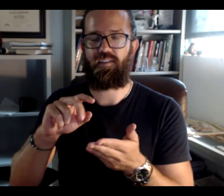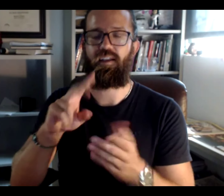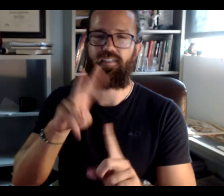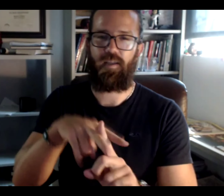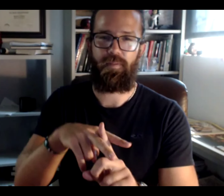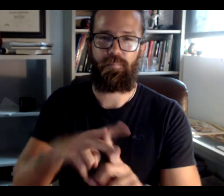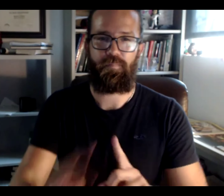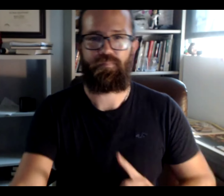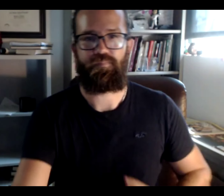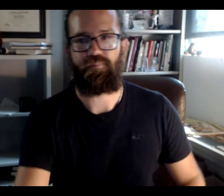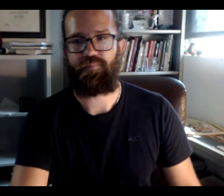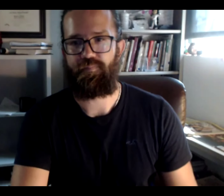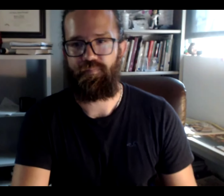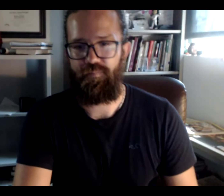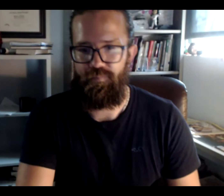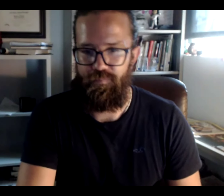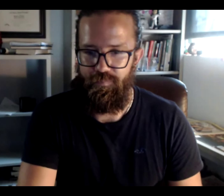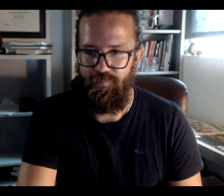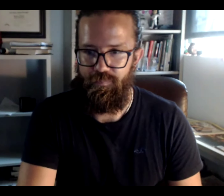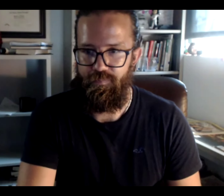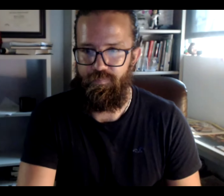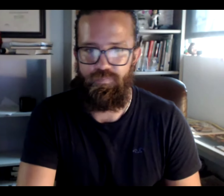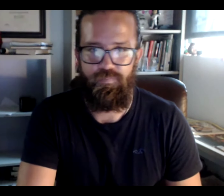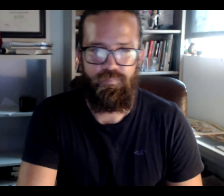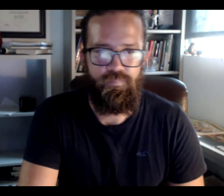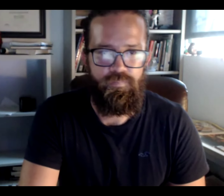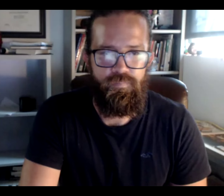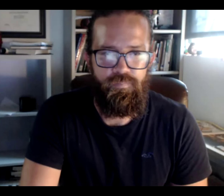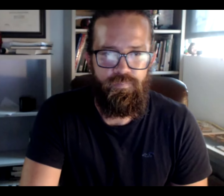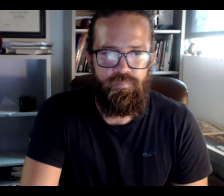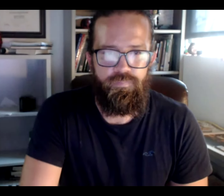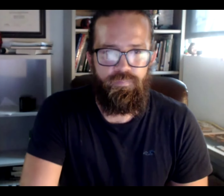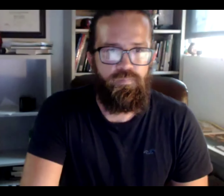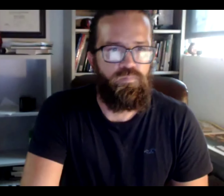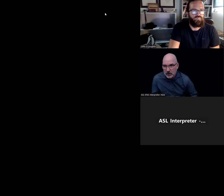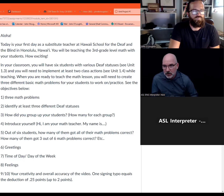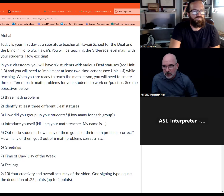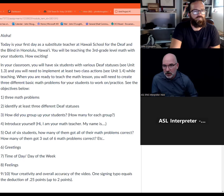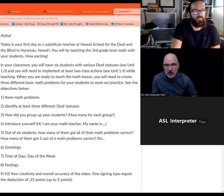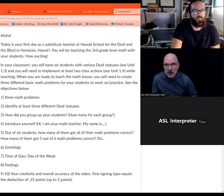Now there's another thing here, another assignment. It's a written.